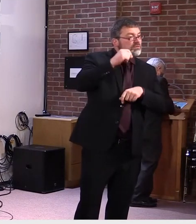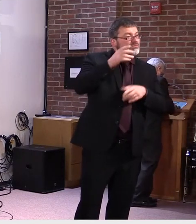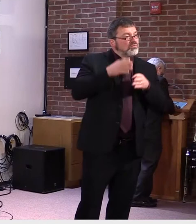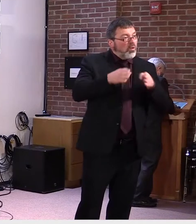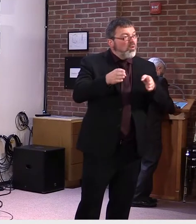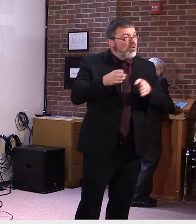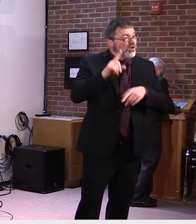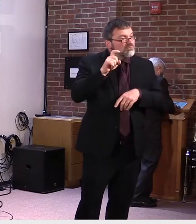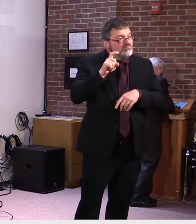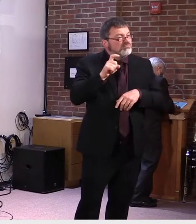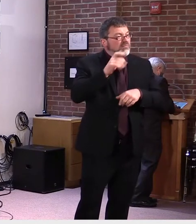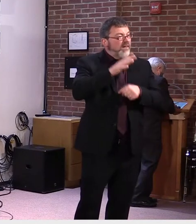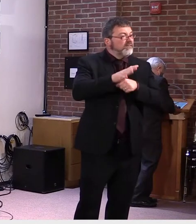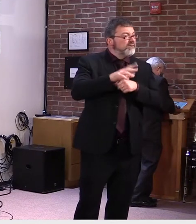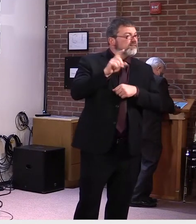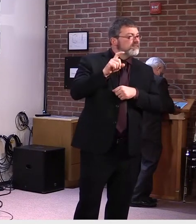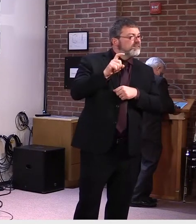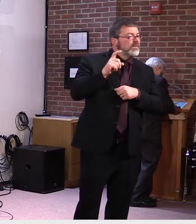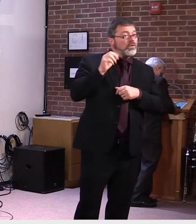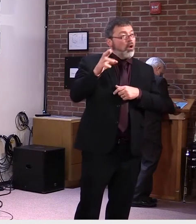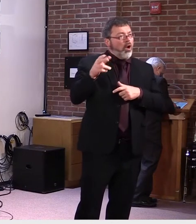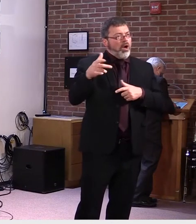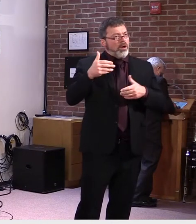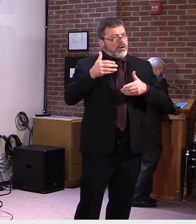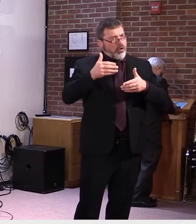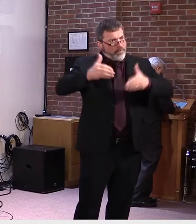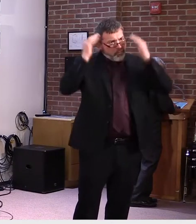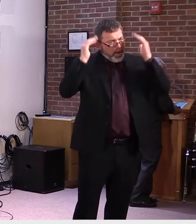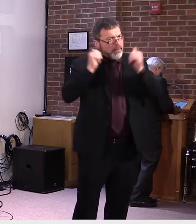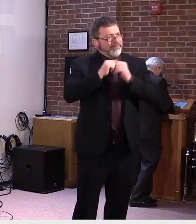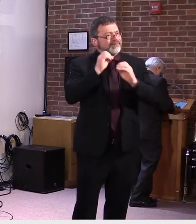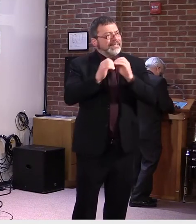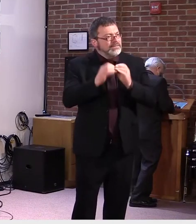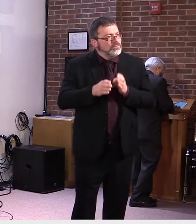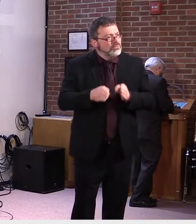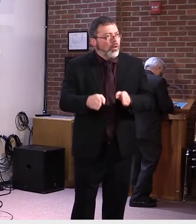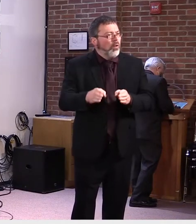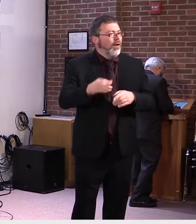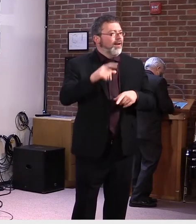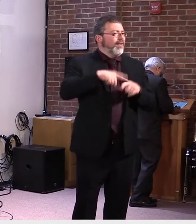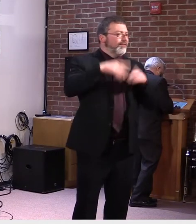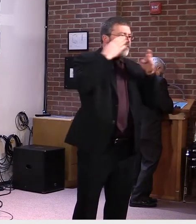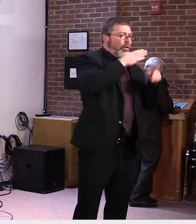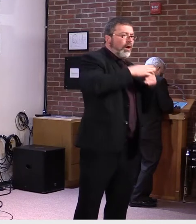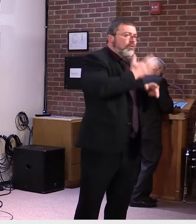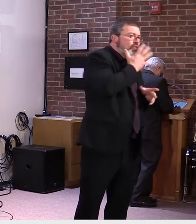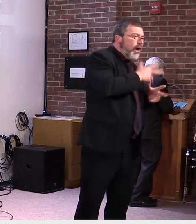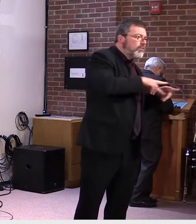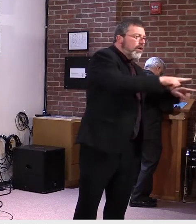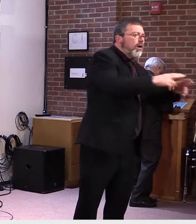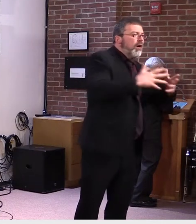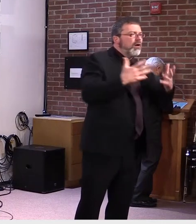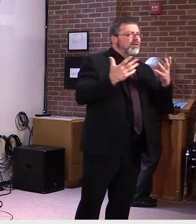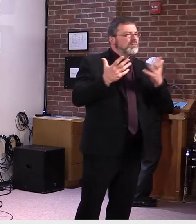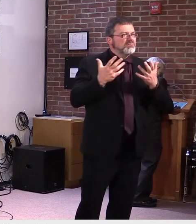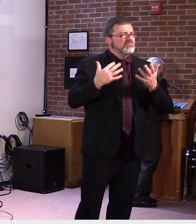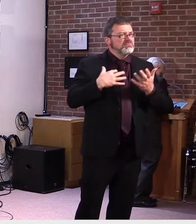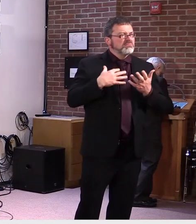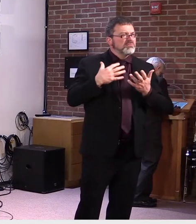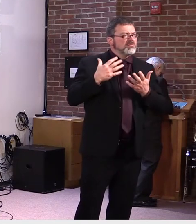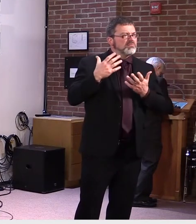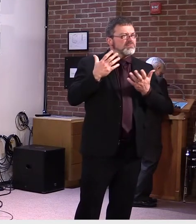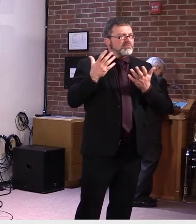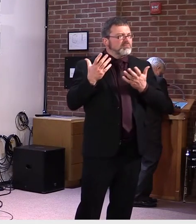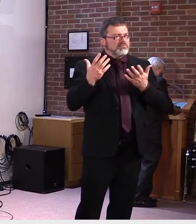having to monitor. It's a lot, you spent a lot of money monitoring the incoming traffic at the state borders, or is it some other